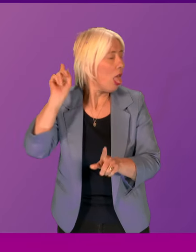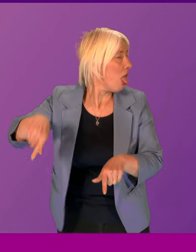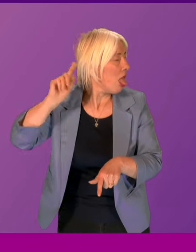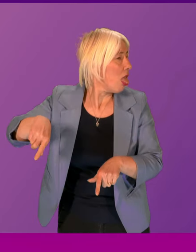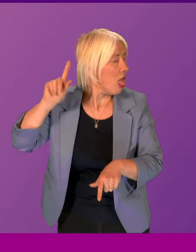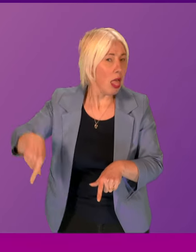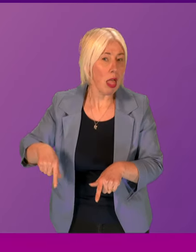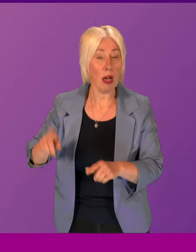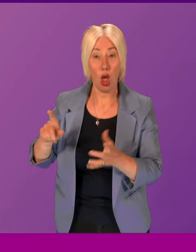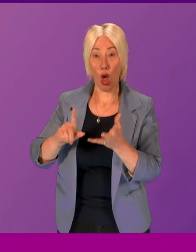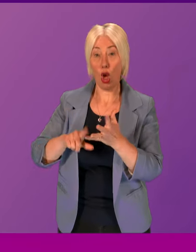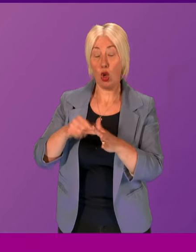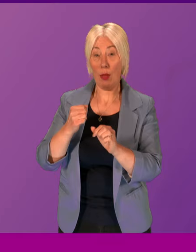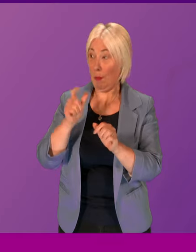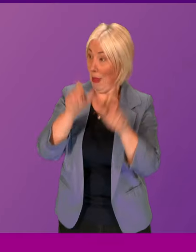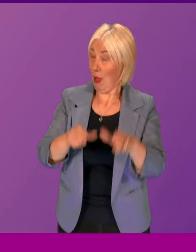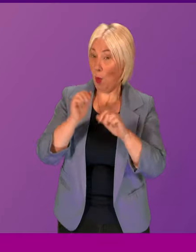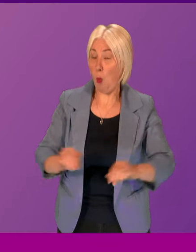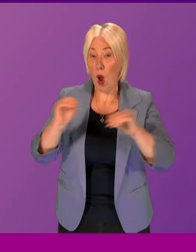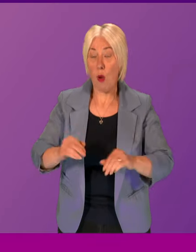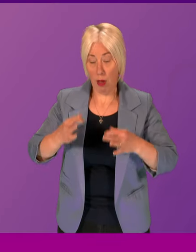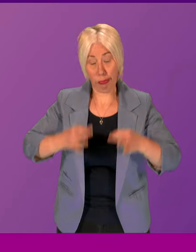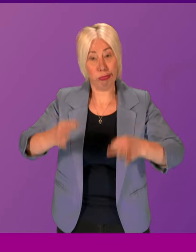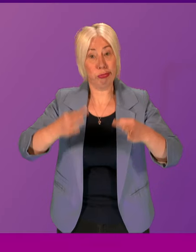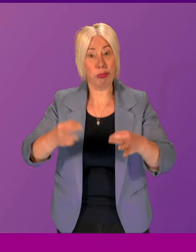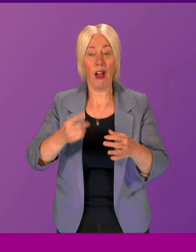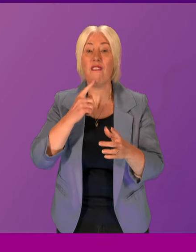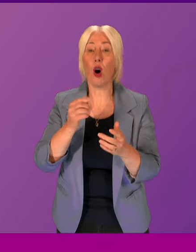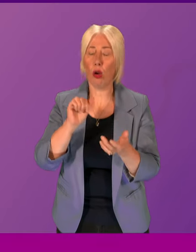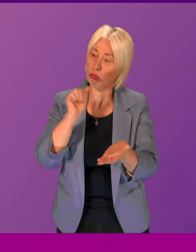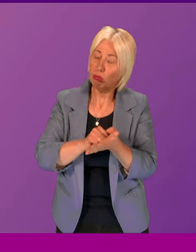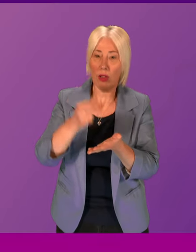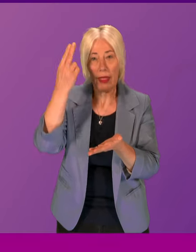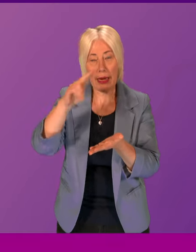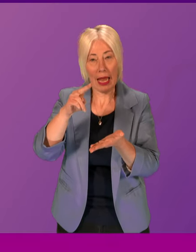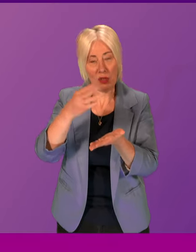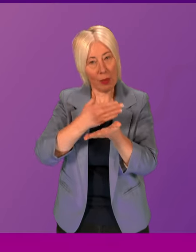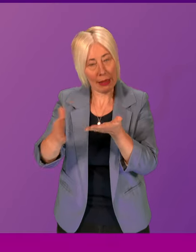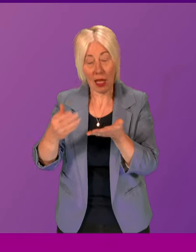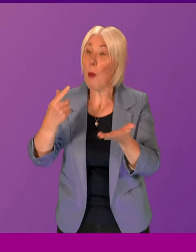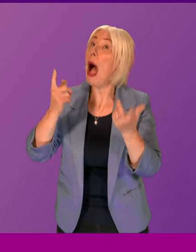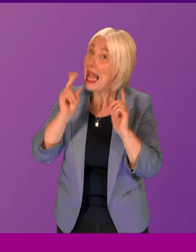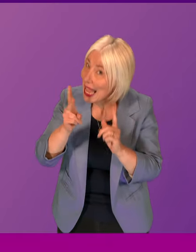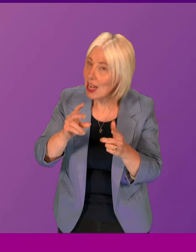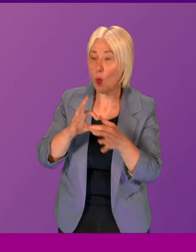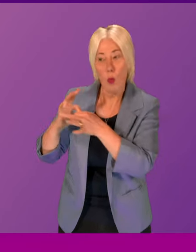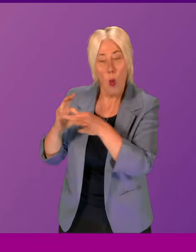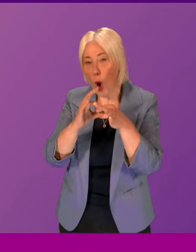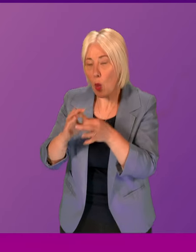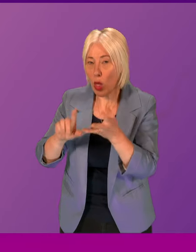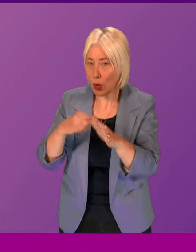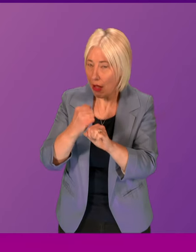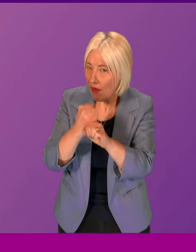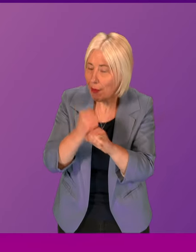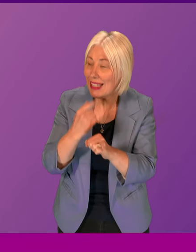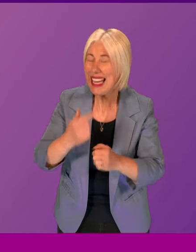far too long for justice. Let me give an absolute confirmation and assurance to them that we will work with the UK government and whoever else we need